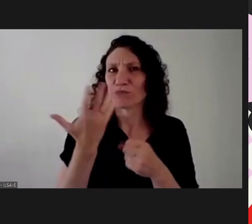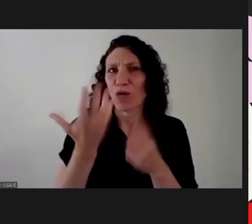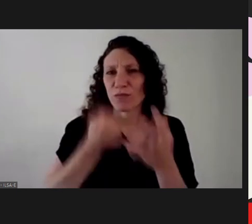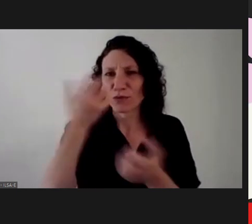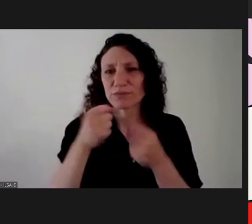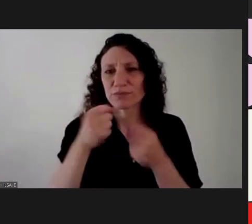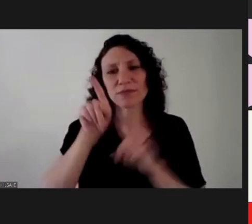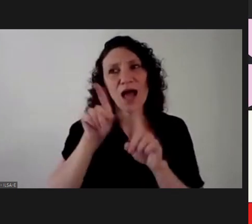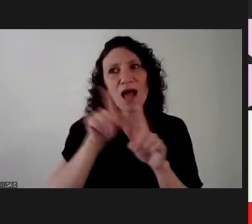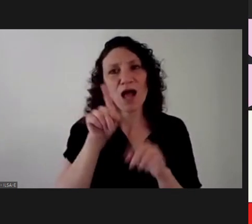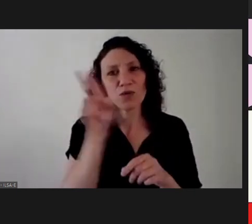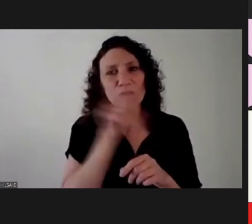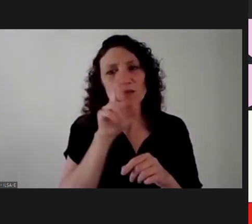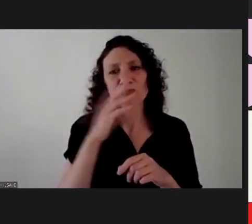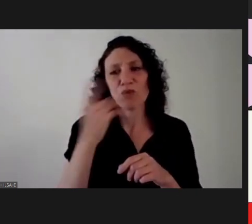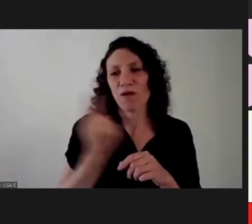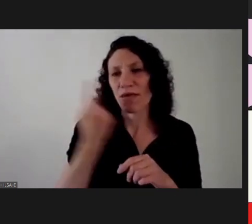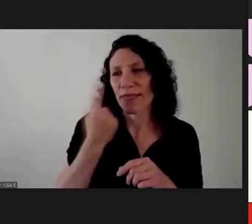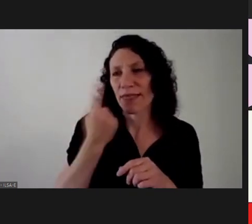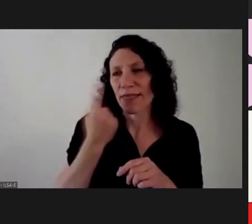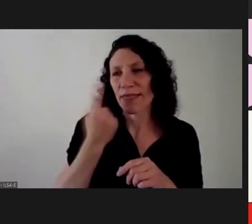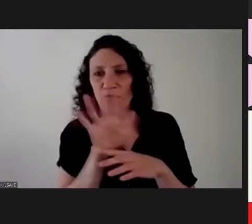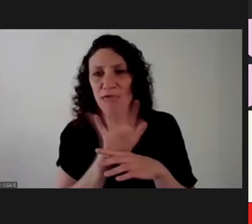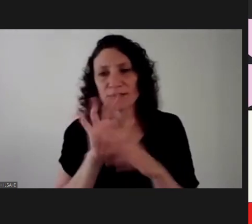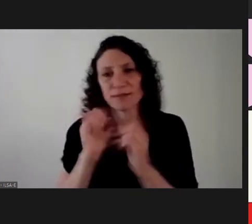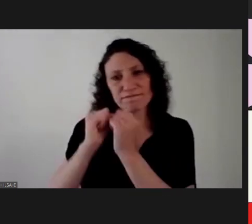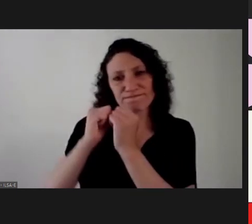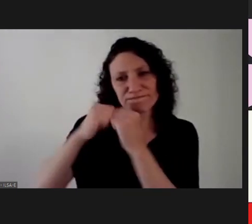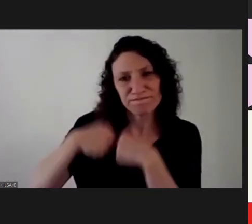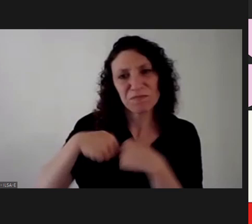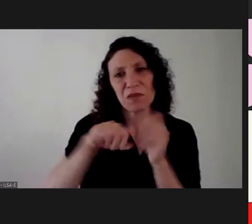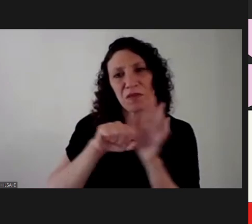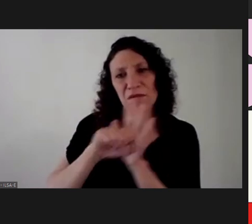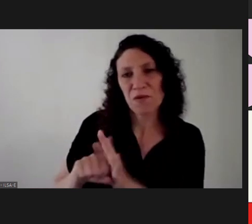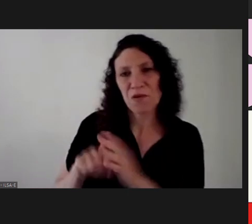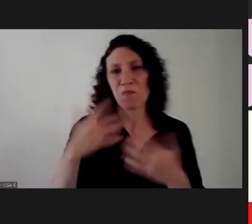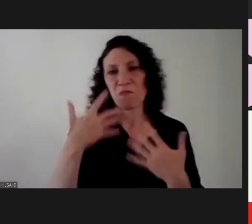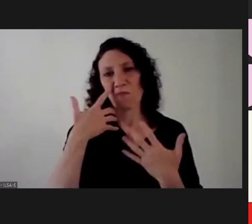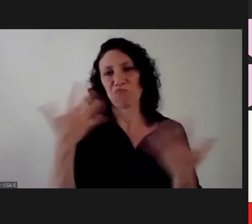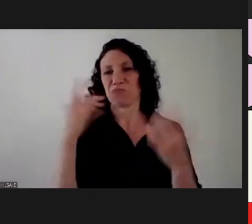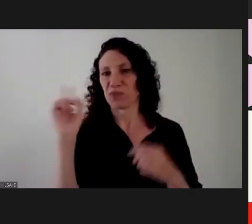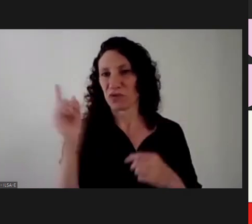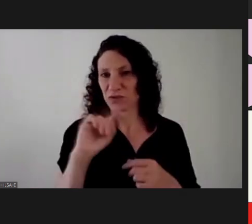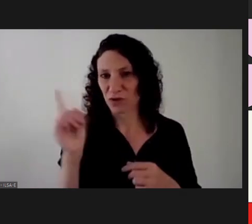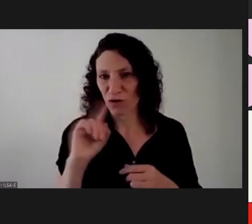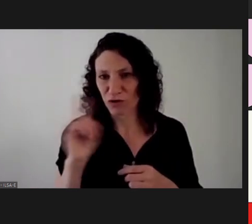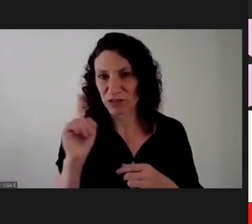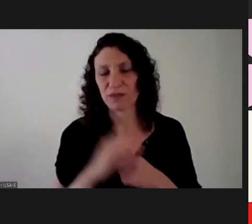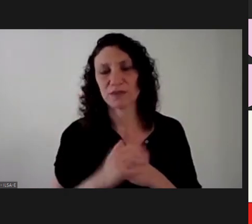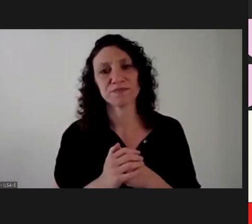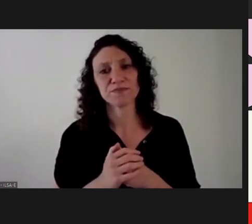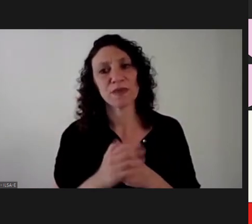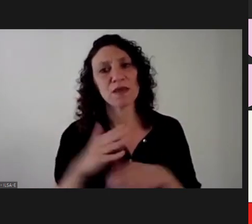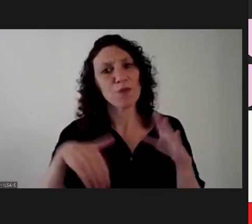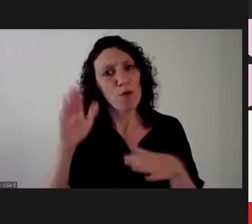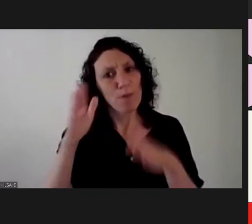rescuing old female filmmakers or forgotten by official history. In those cases, more attention